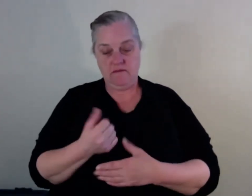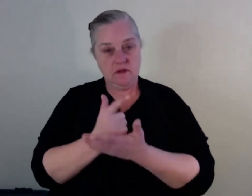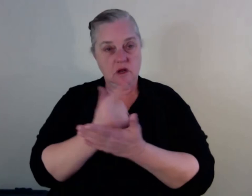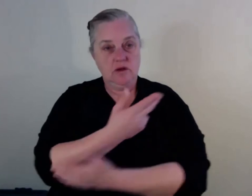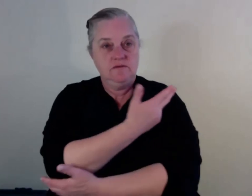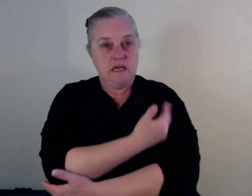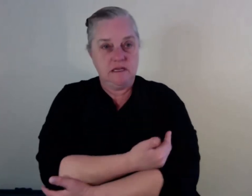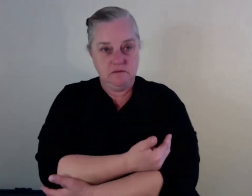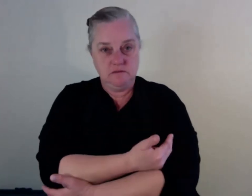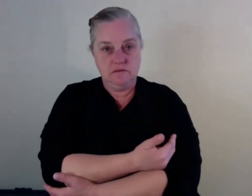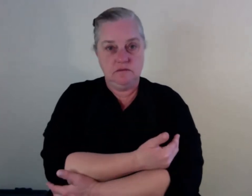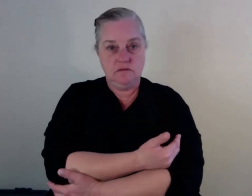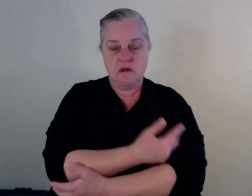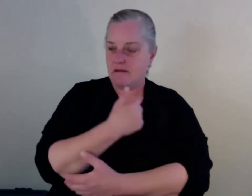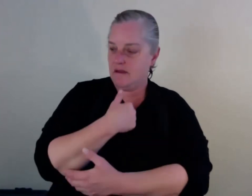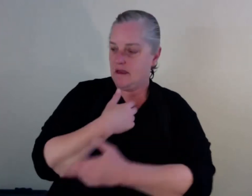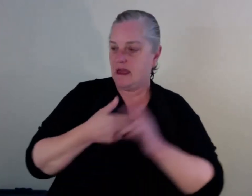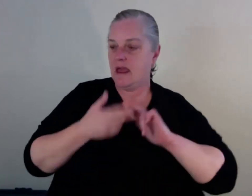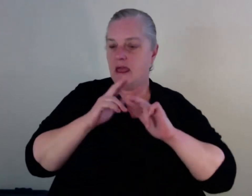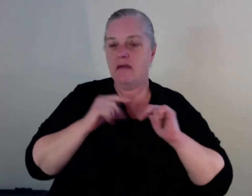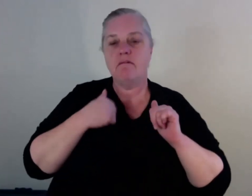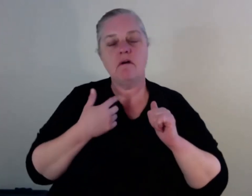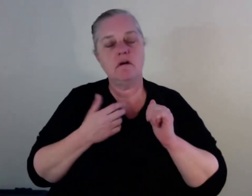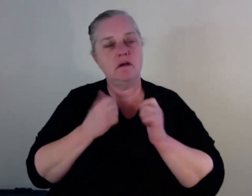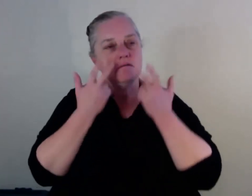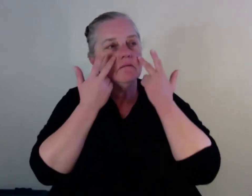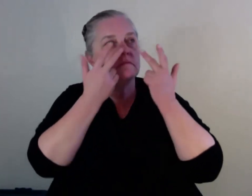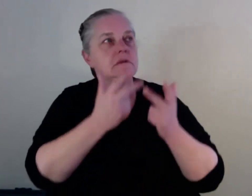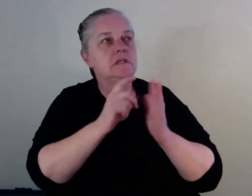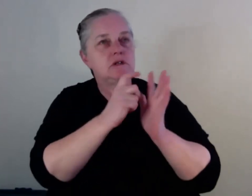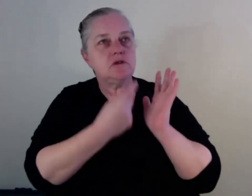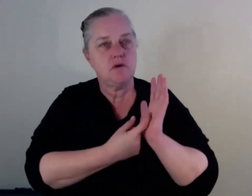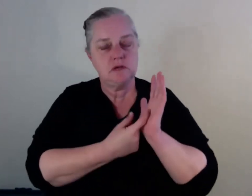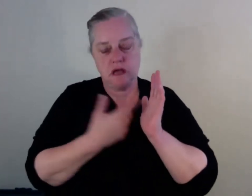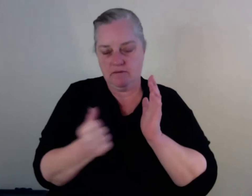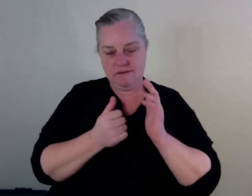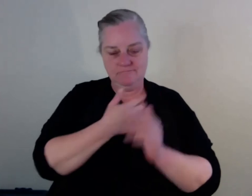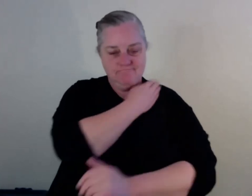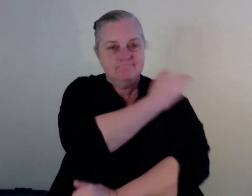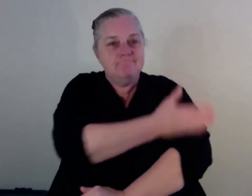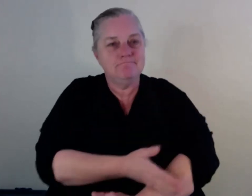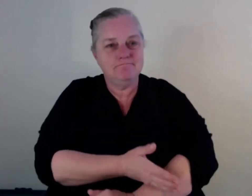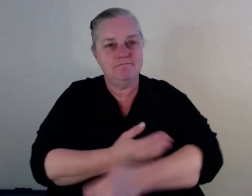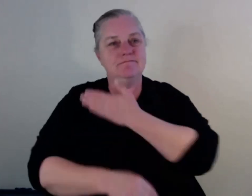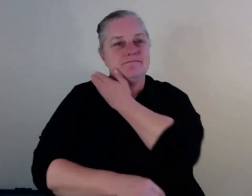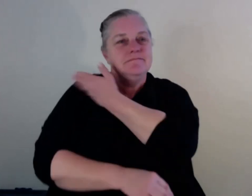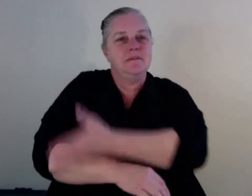if I'm going to a doctor, so he doesn't sort of look at my tattoos and automatically judge me as a criminal, so to